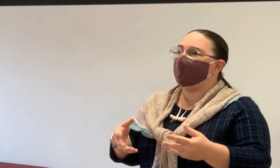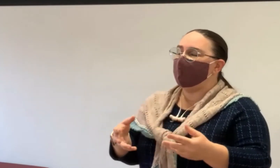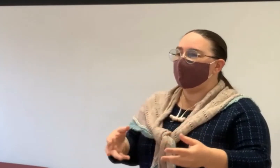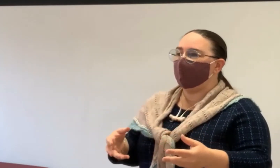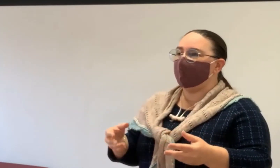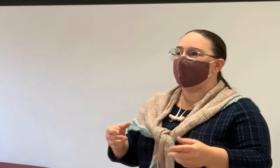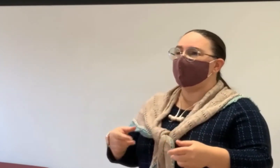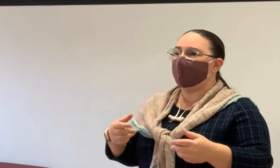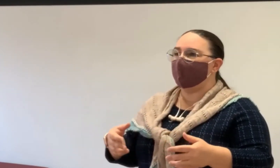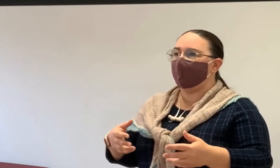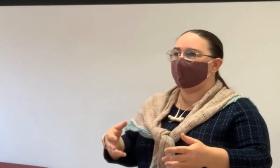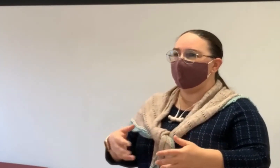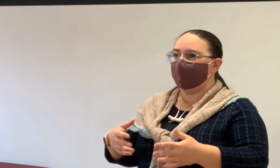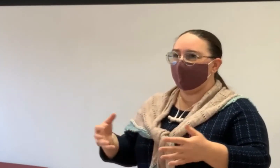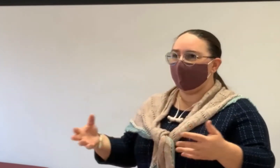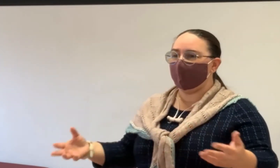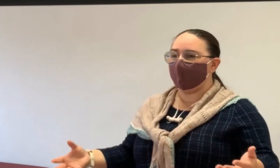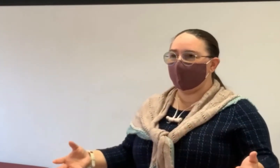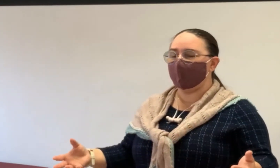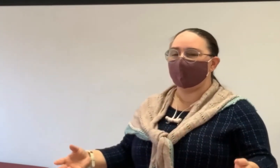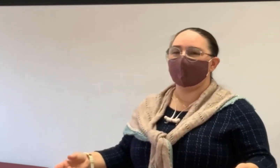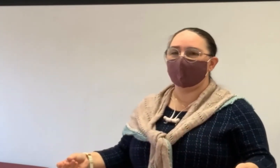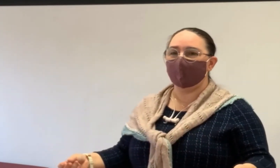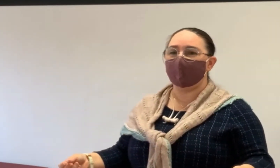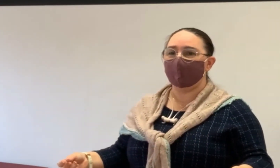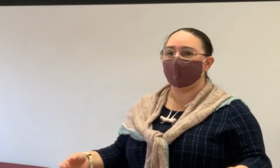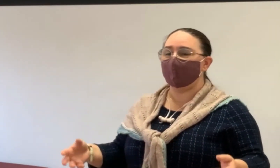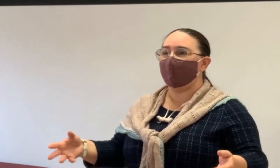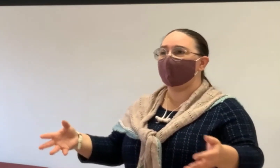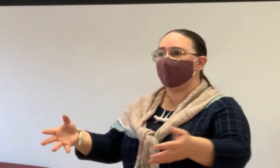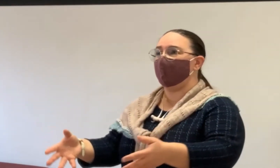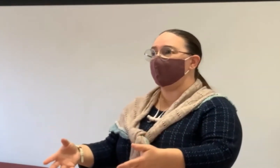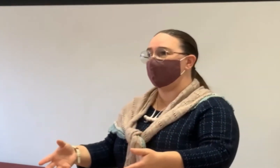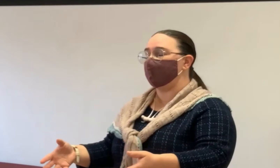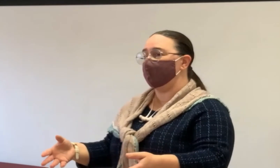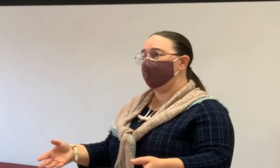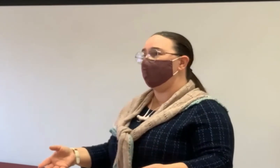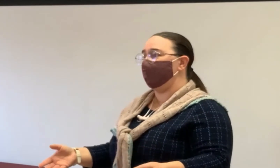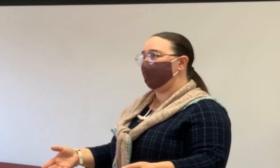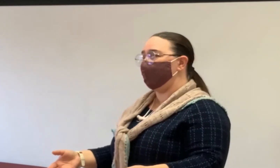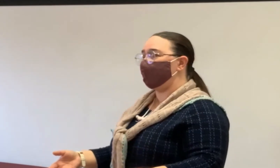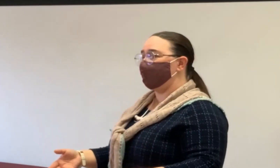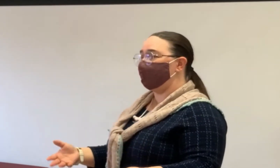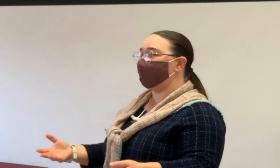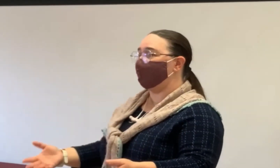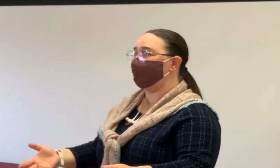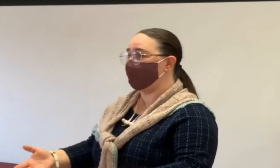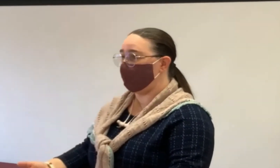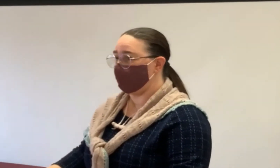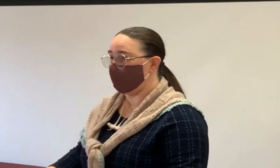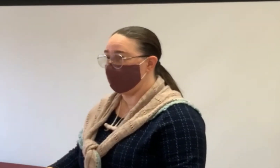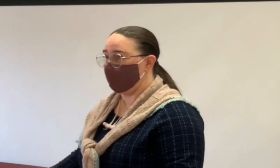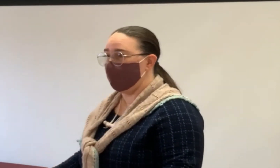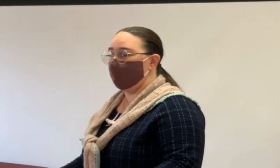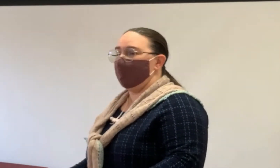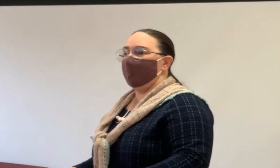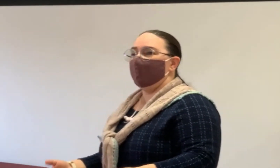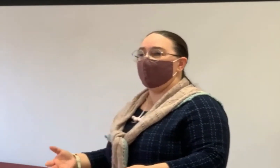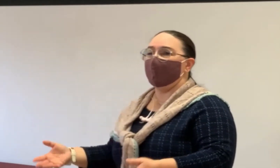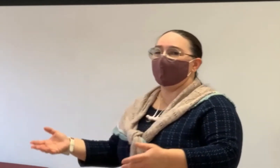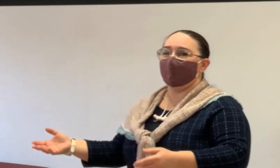many of the people dealing with the fallout of these reverse mortgages were not the borrowers who knew how they worked and who decided to get them,